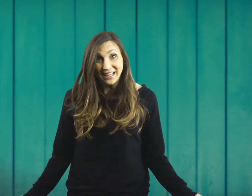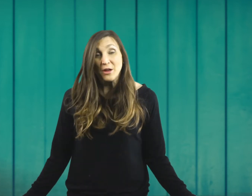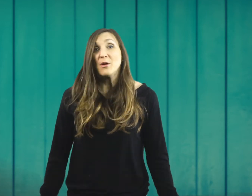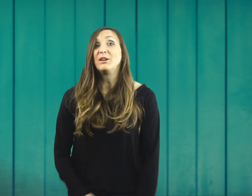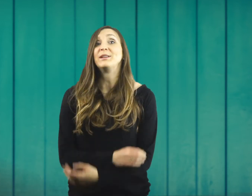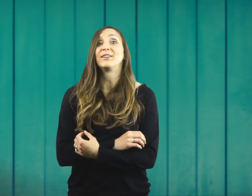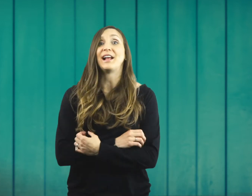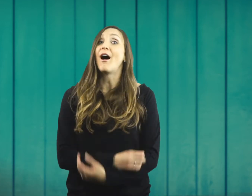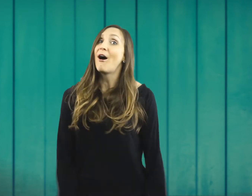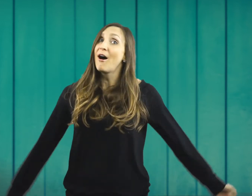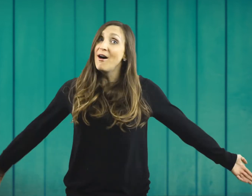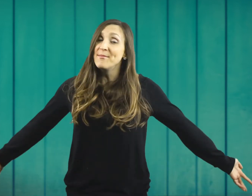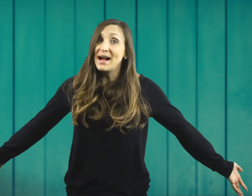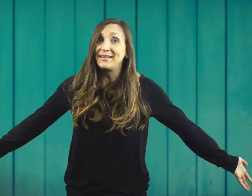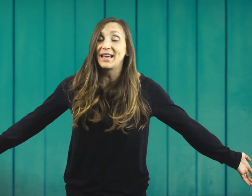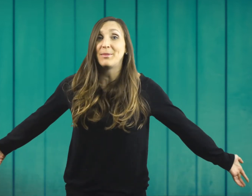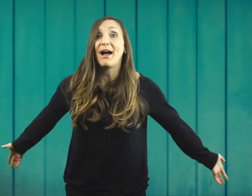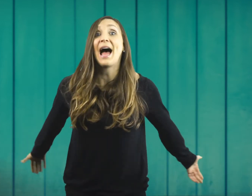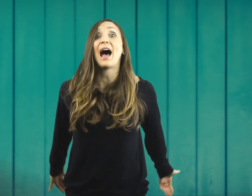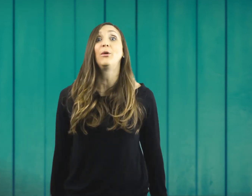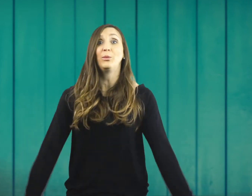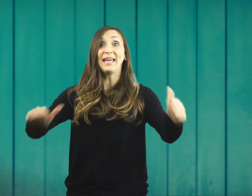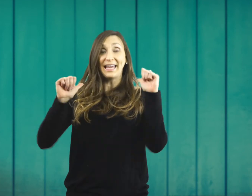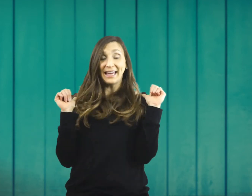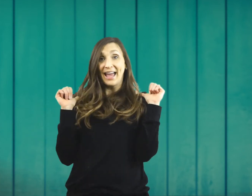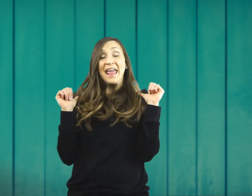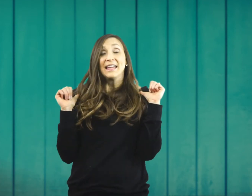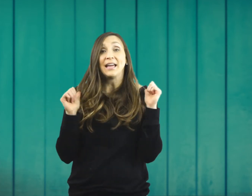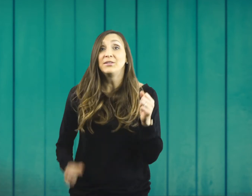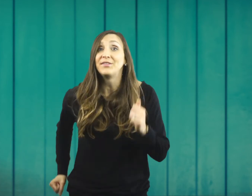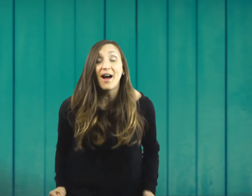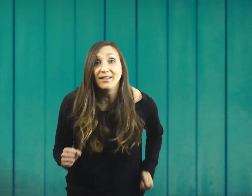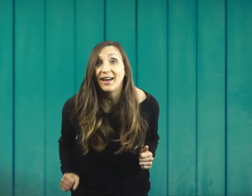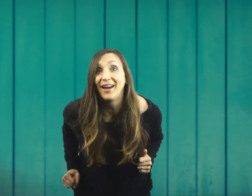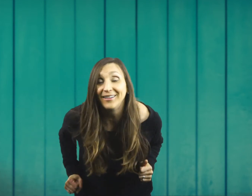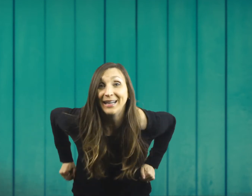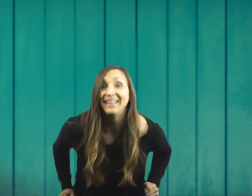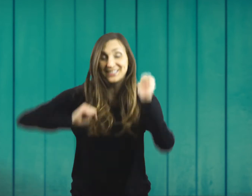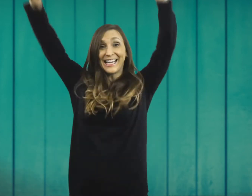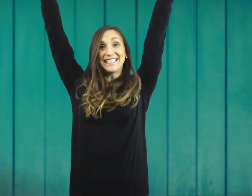We've been learning all month about how we can follow Jesus.